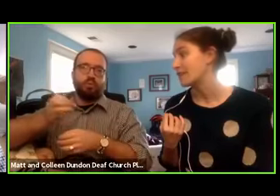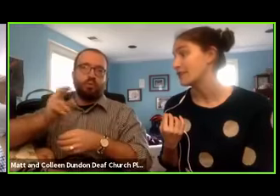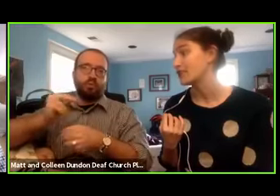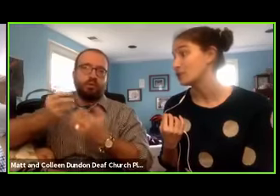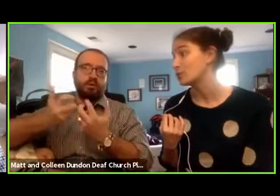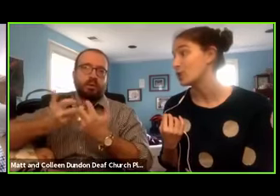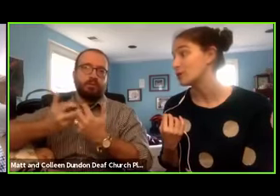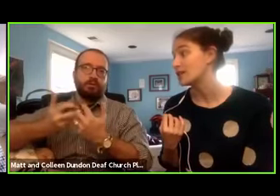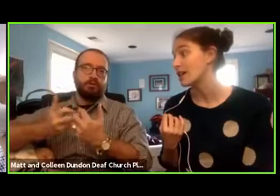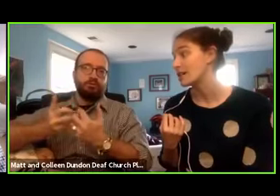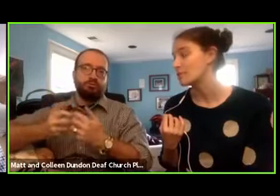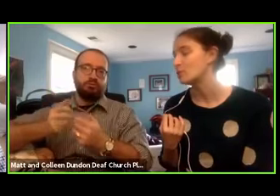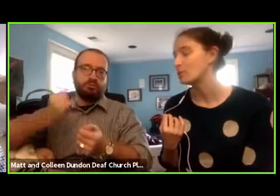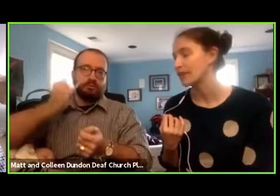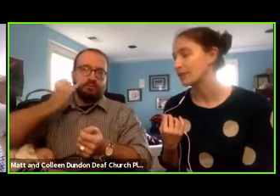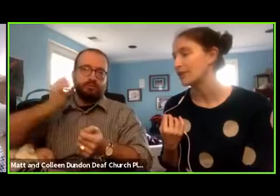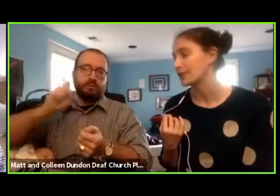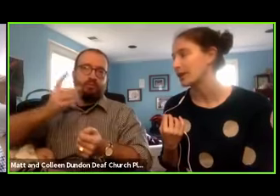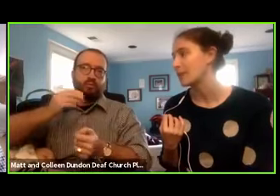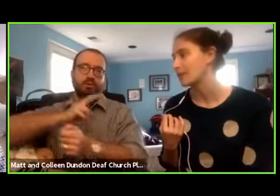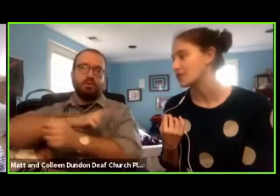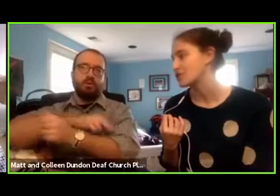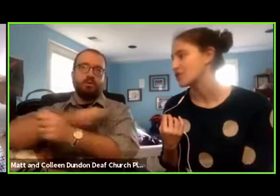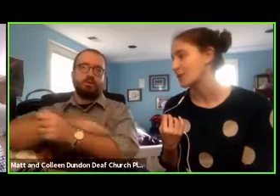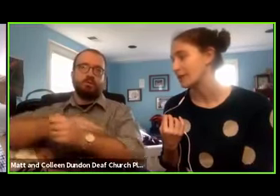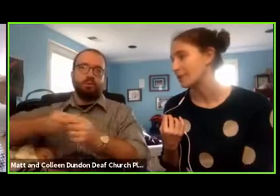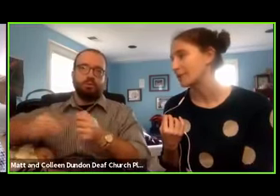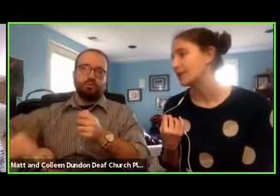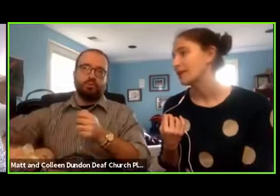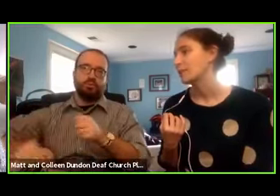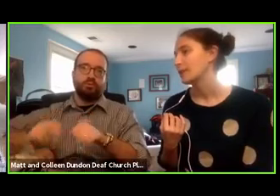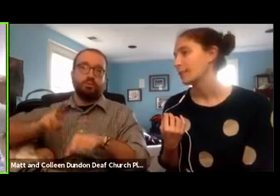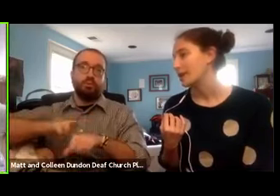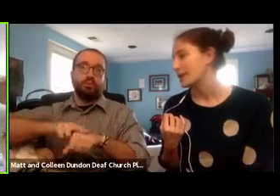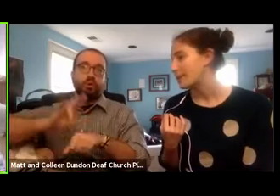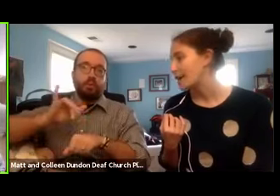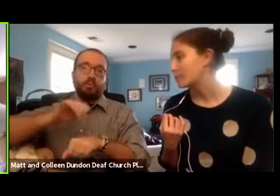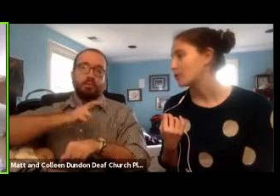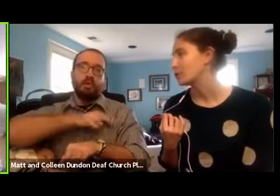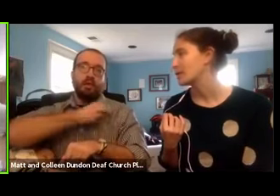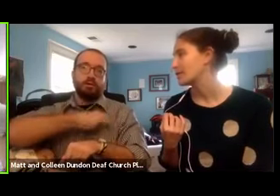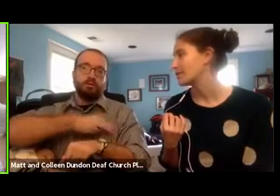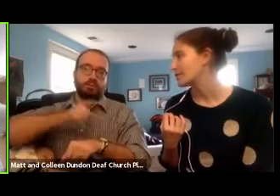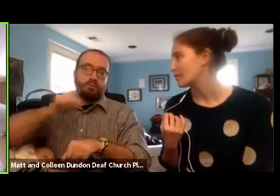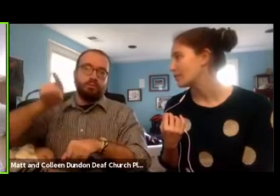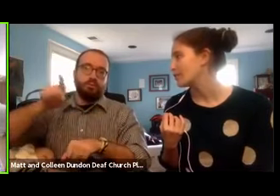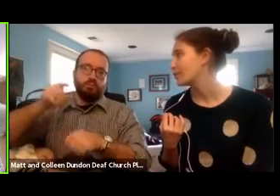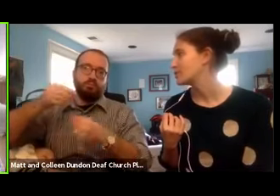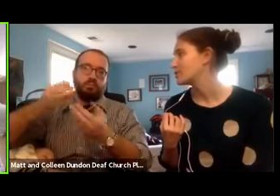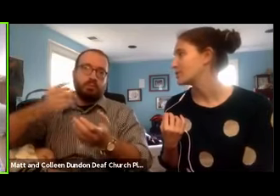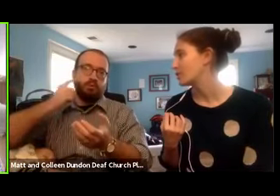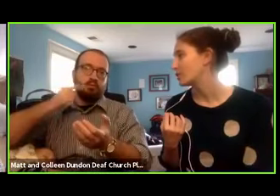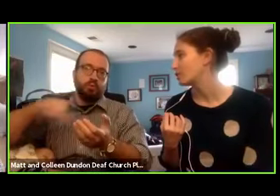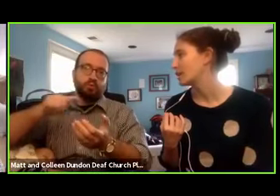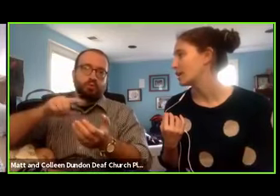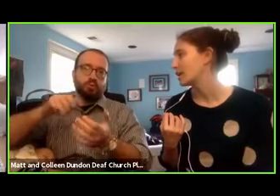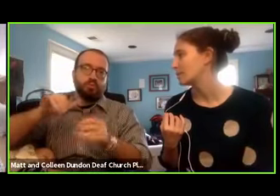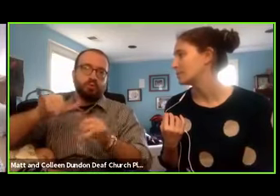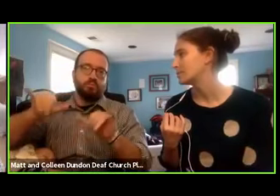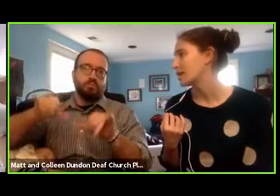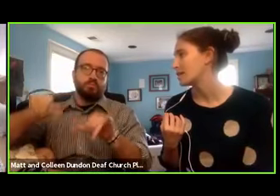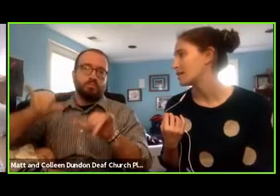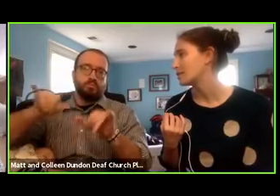that deaf, if you go to the hospital, bring your own accommodations with you, bring a pen and paper, bring your cell phone. So,